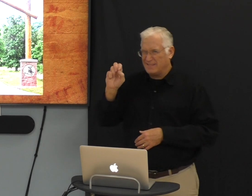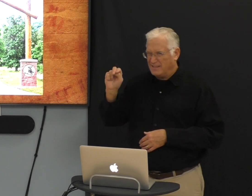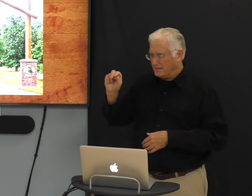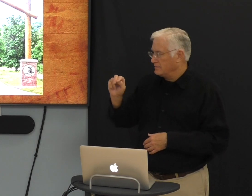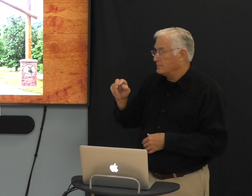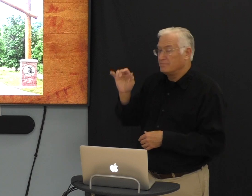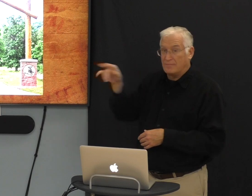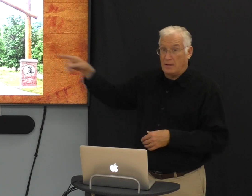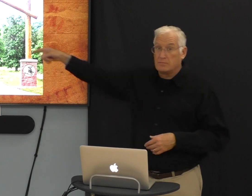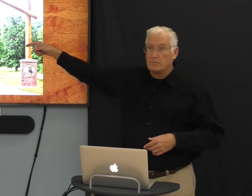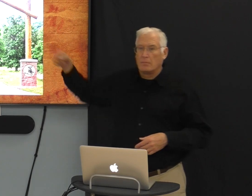oh, sorry, Tennessee.